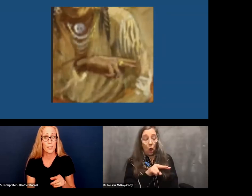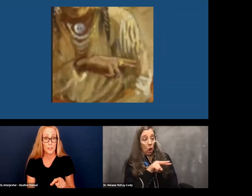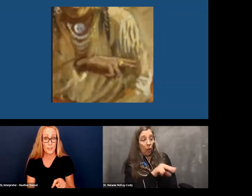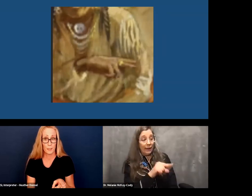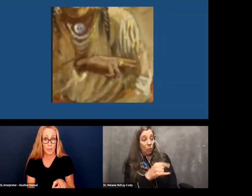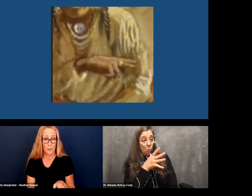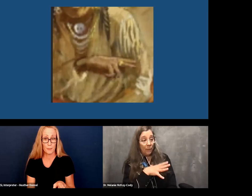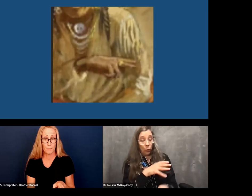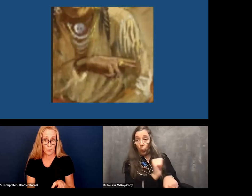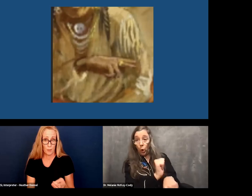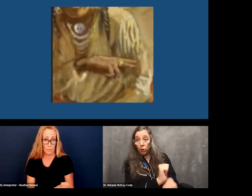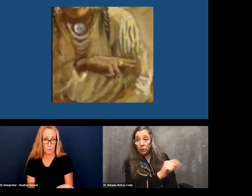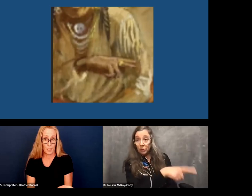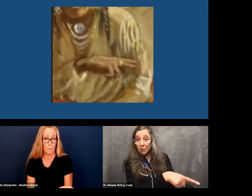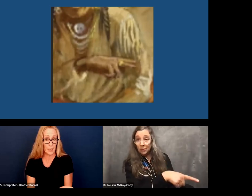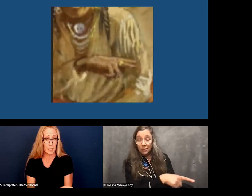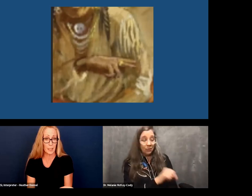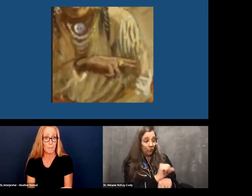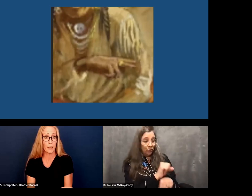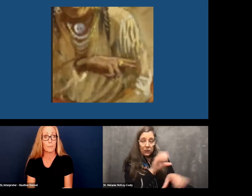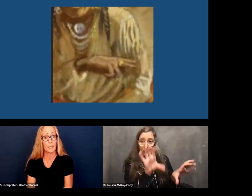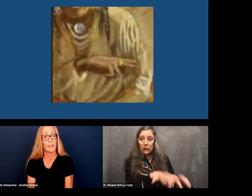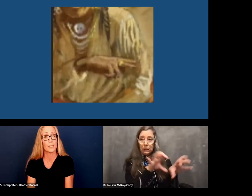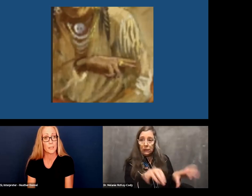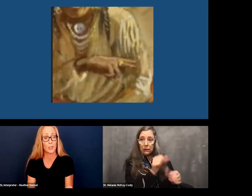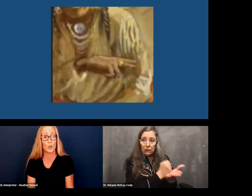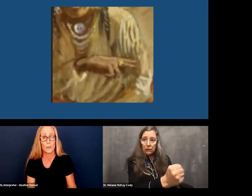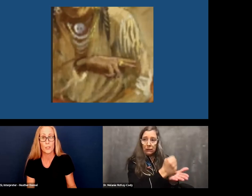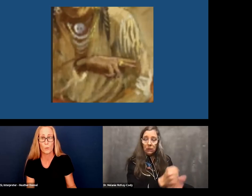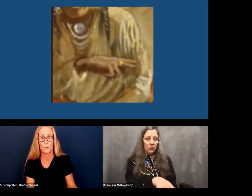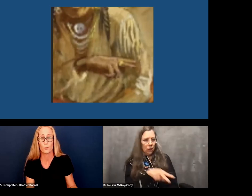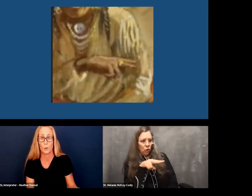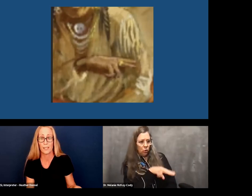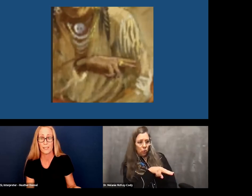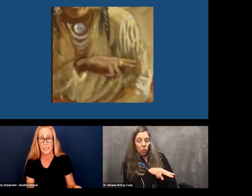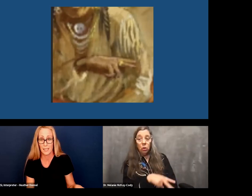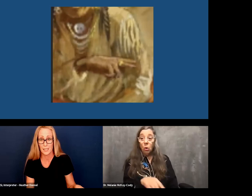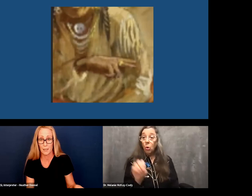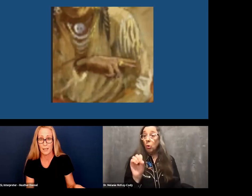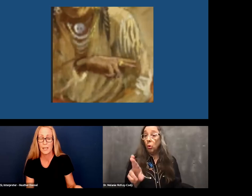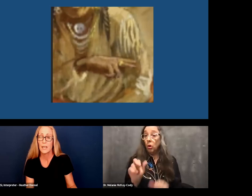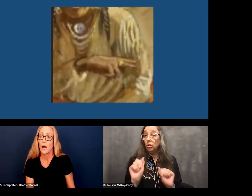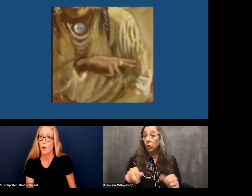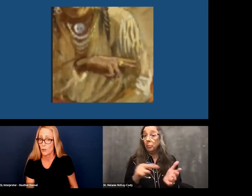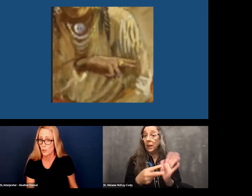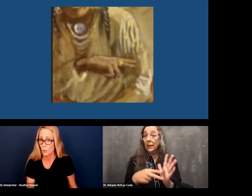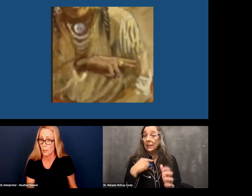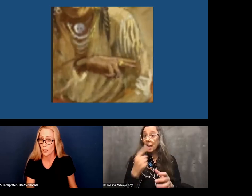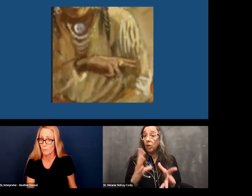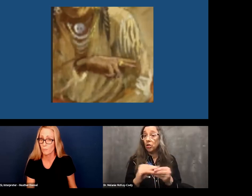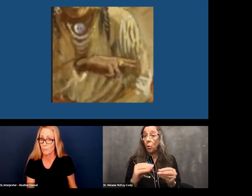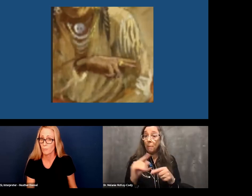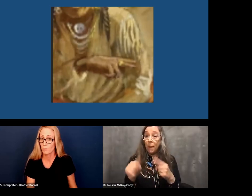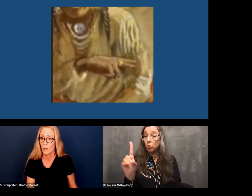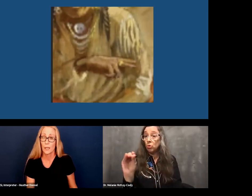So in this painting, it might be that he's saying, look at this woman who's working, sitting next to me. How hard she's